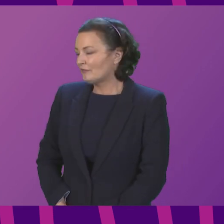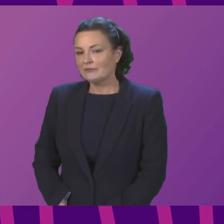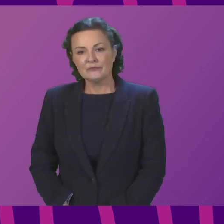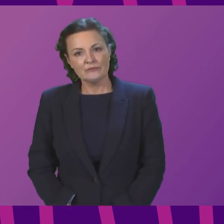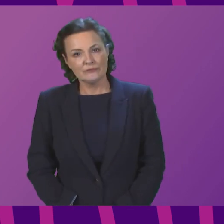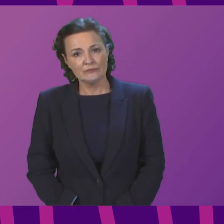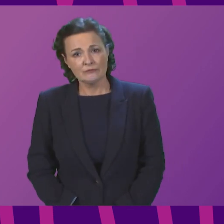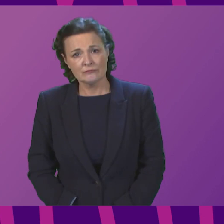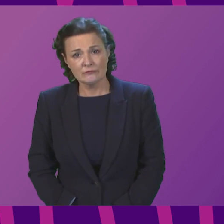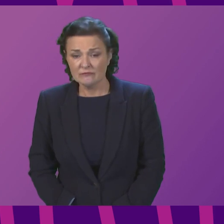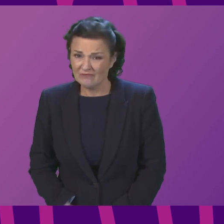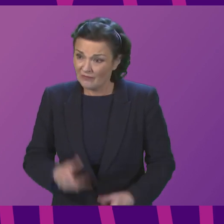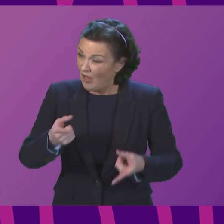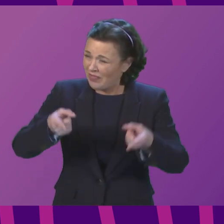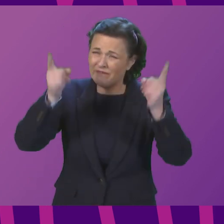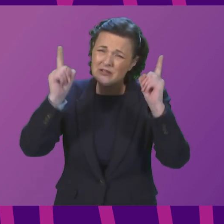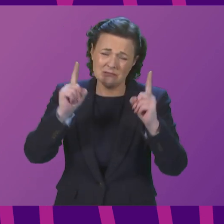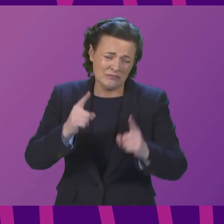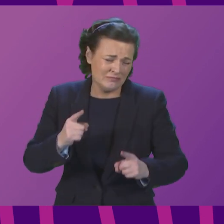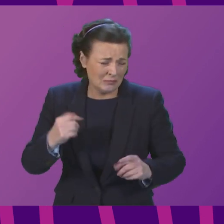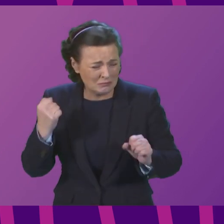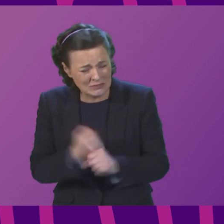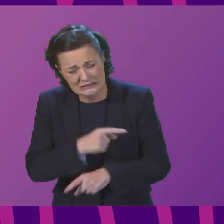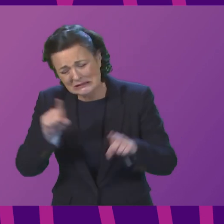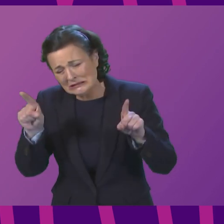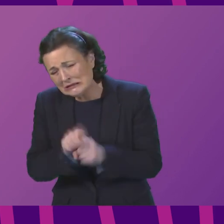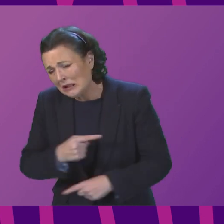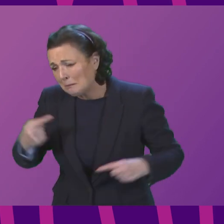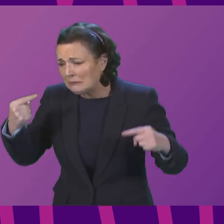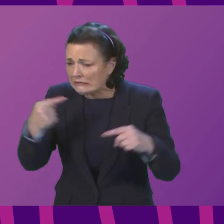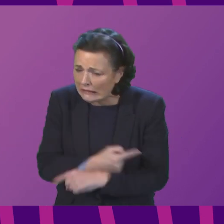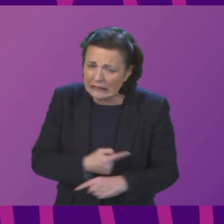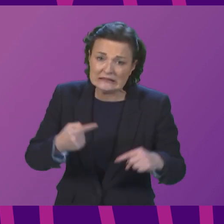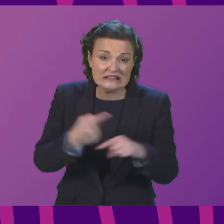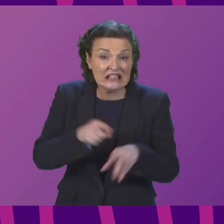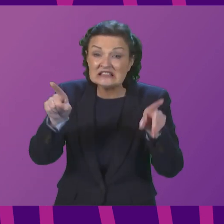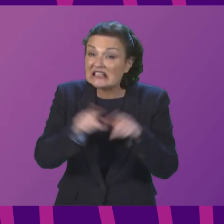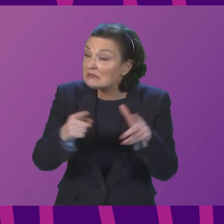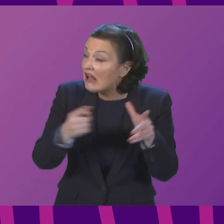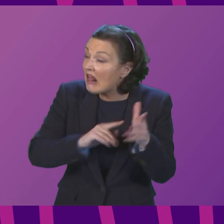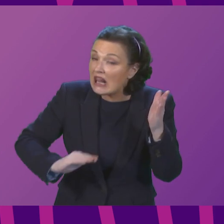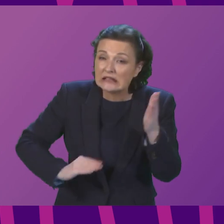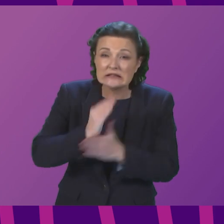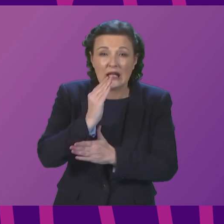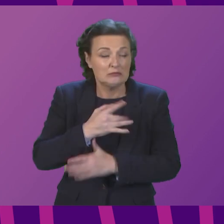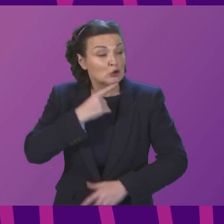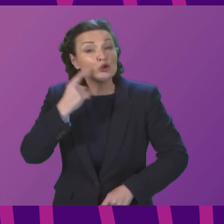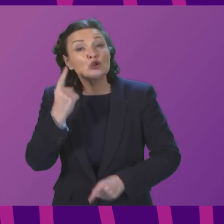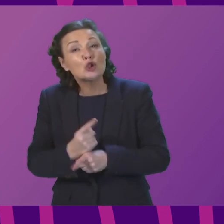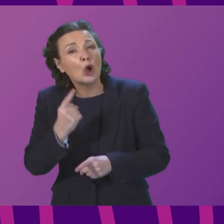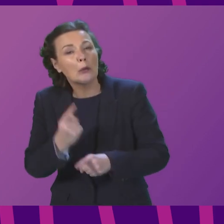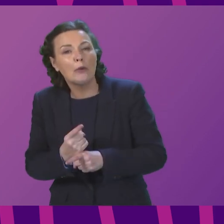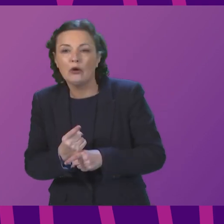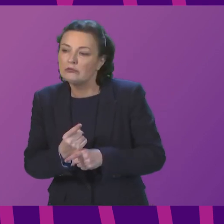The First Minister is making the same mistake that our predecessor Alex Salmon did with the formation of the